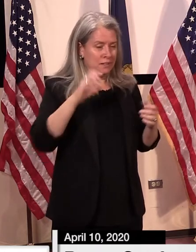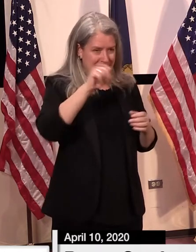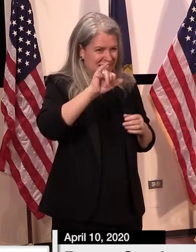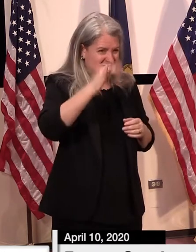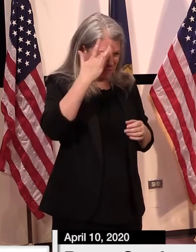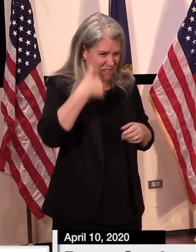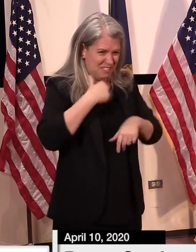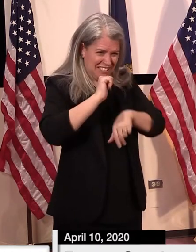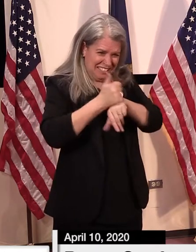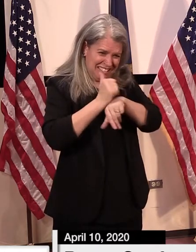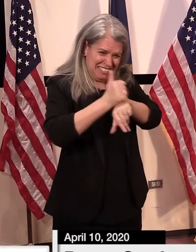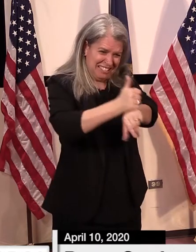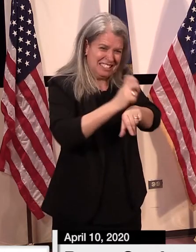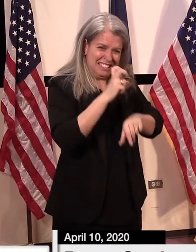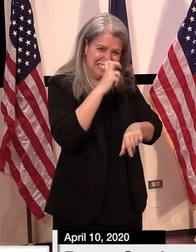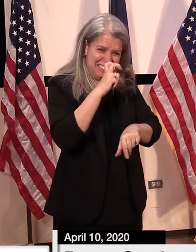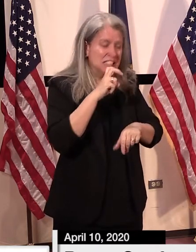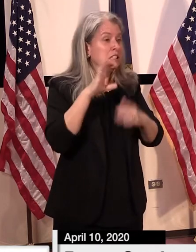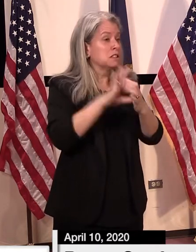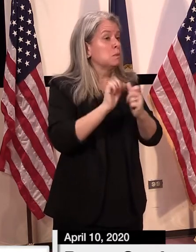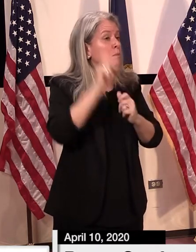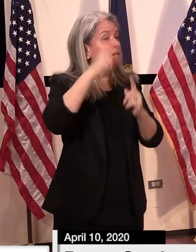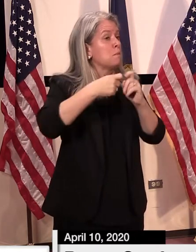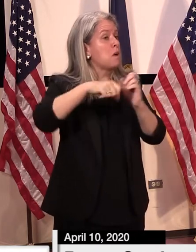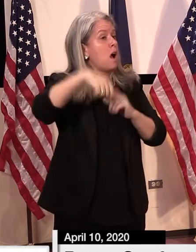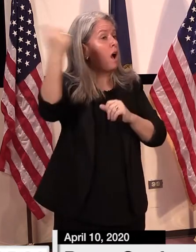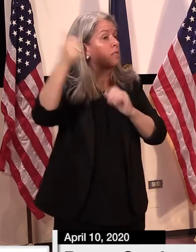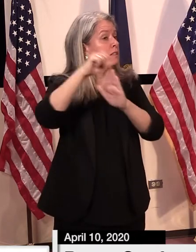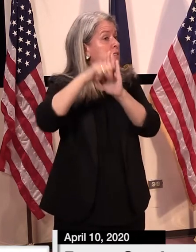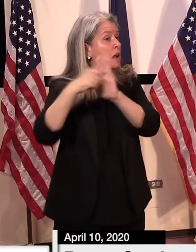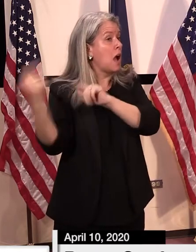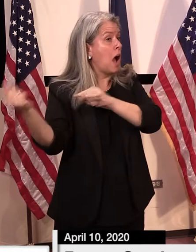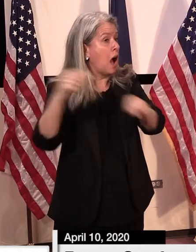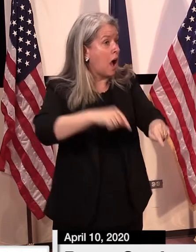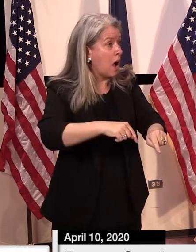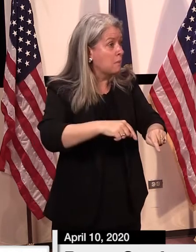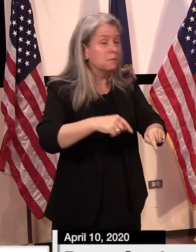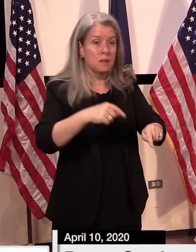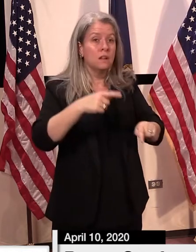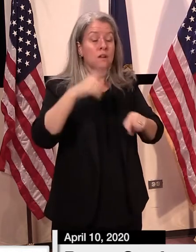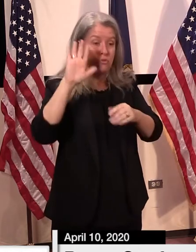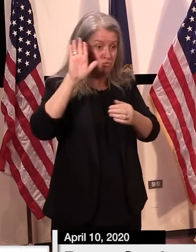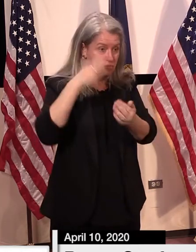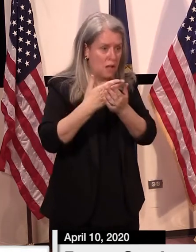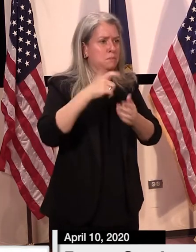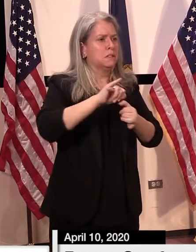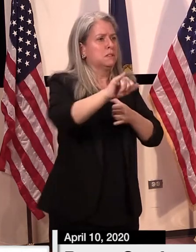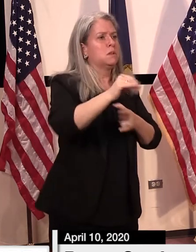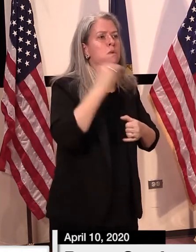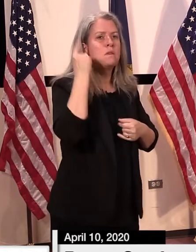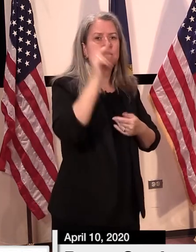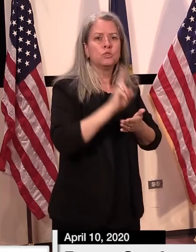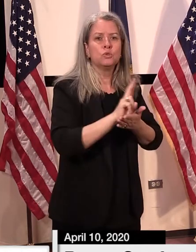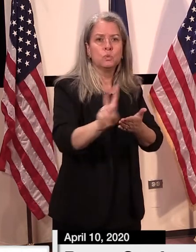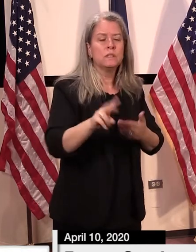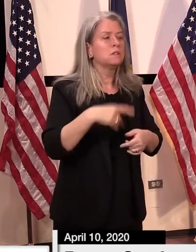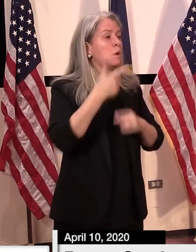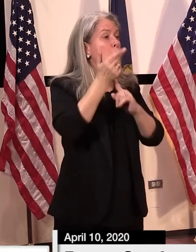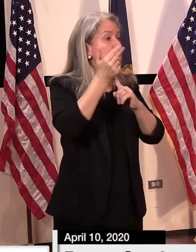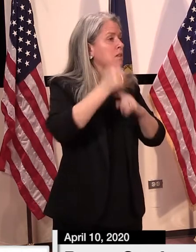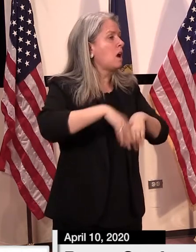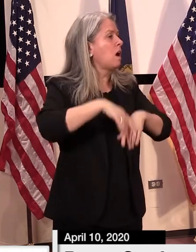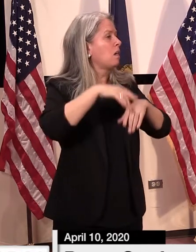of the steps we've taken in terms of closing down the inns and